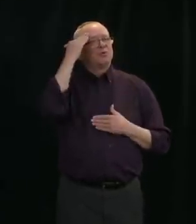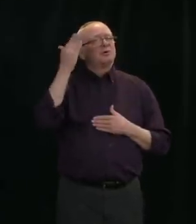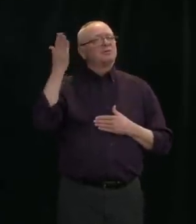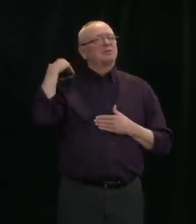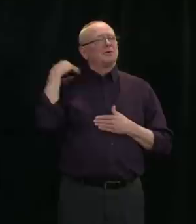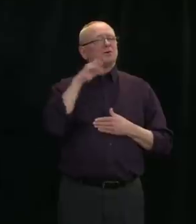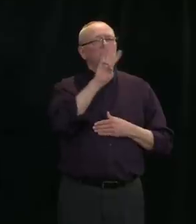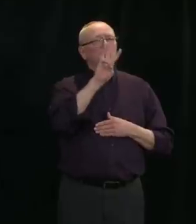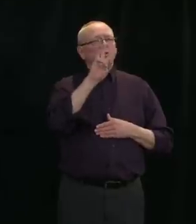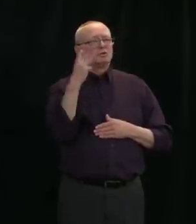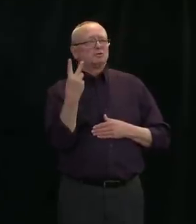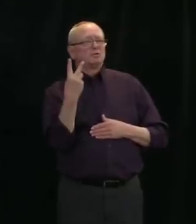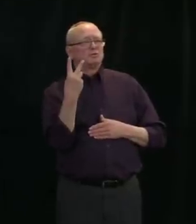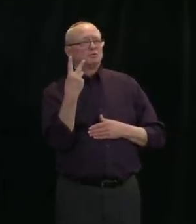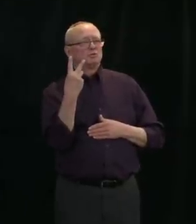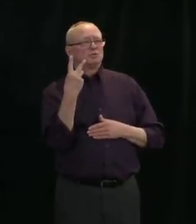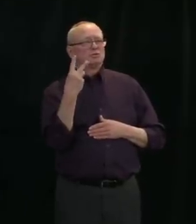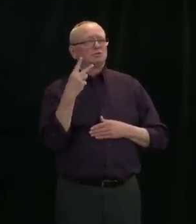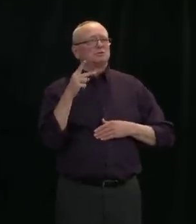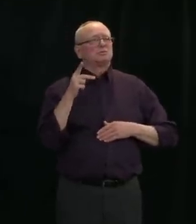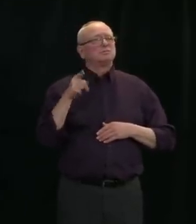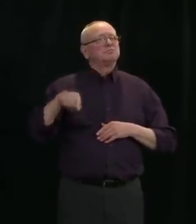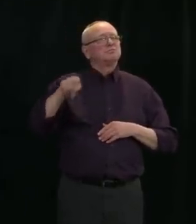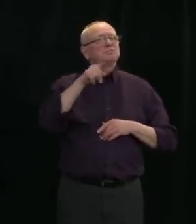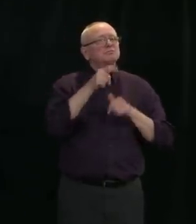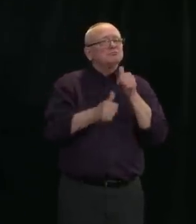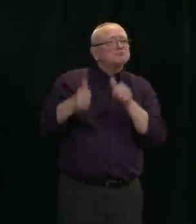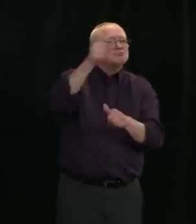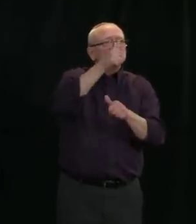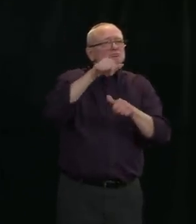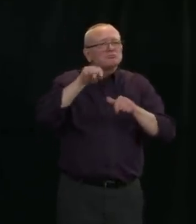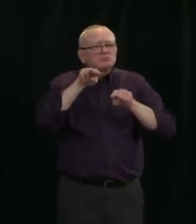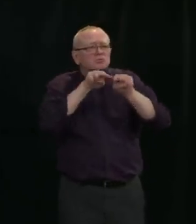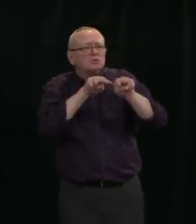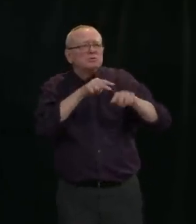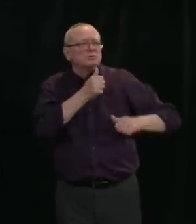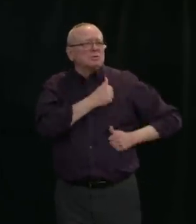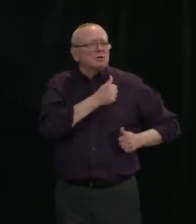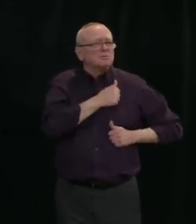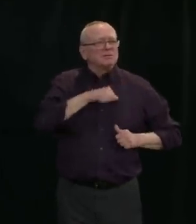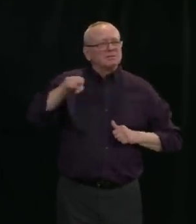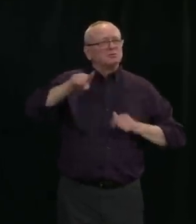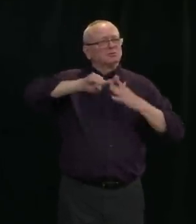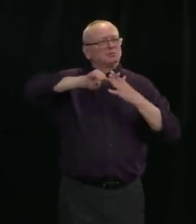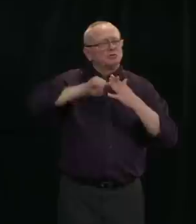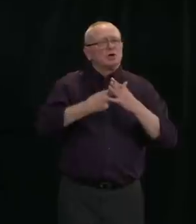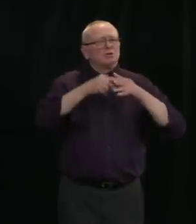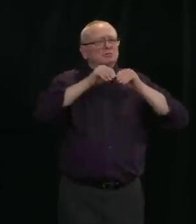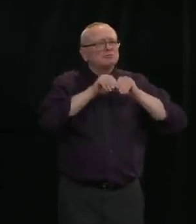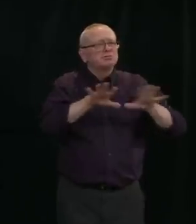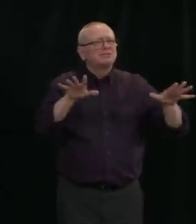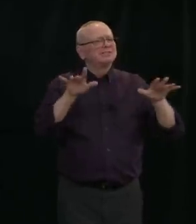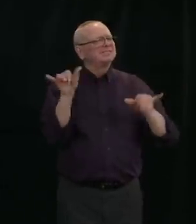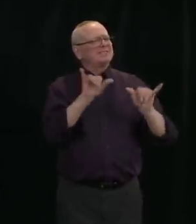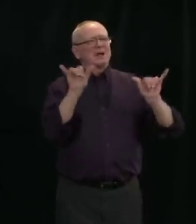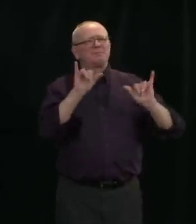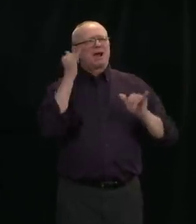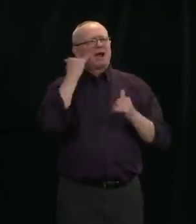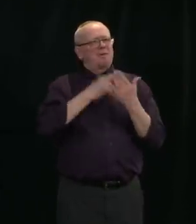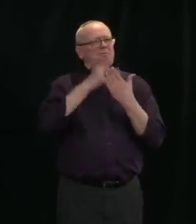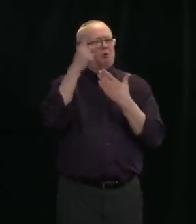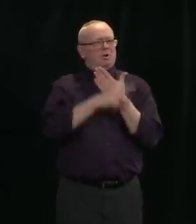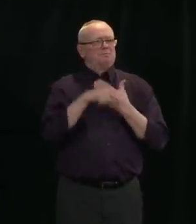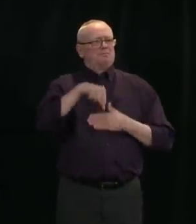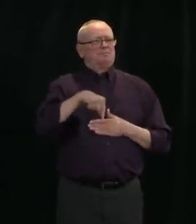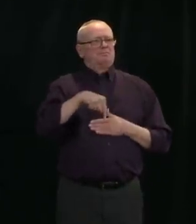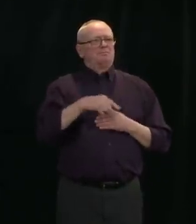Howe, launched what he called the Bits and Pieces Program, which was a call to the entire Canadian economy to do what it